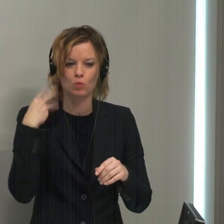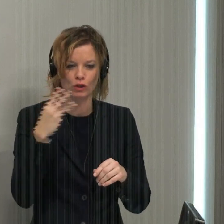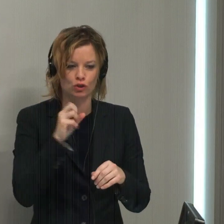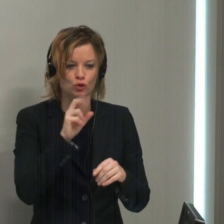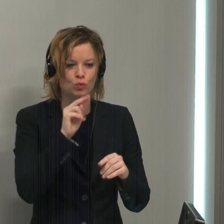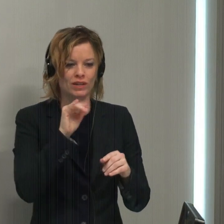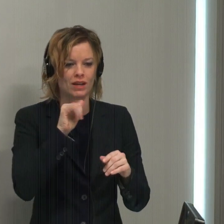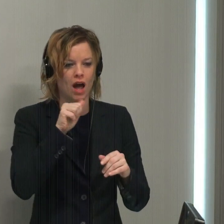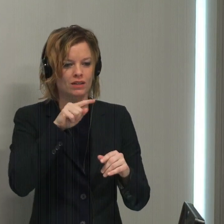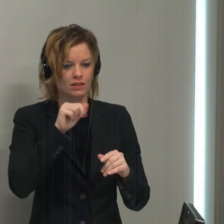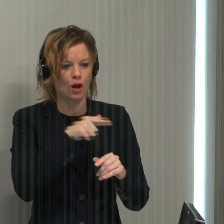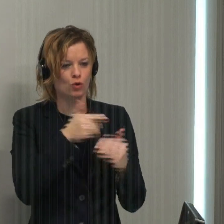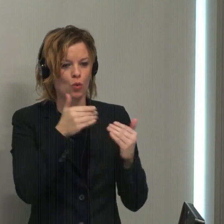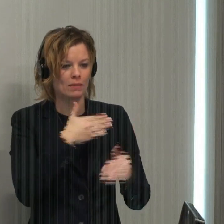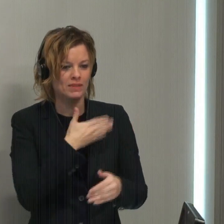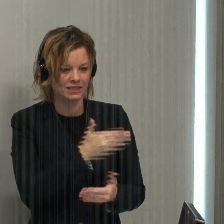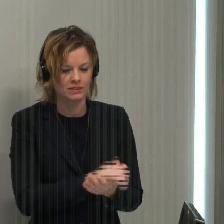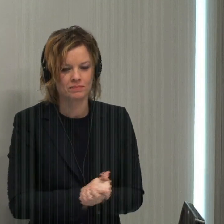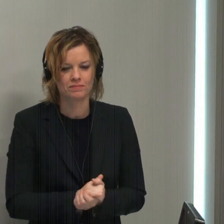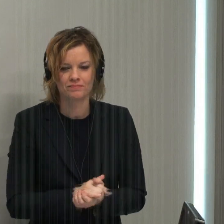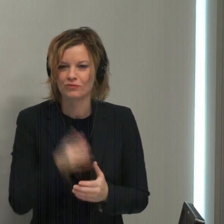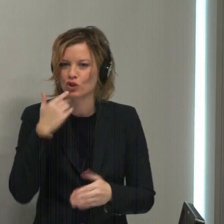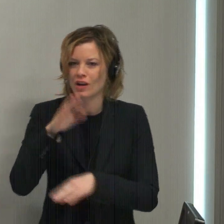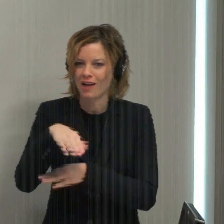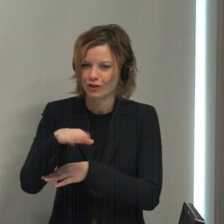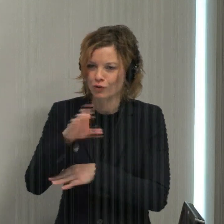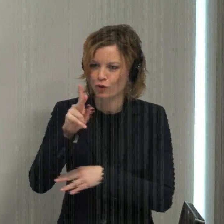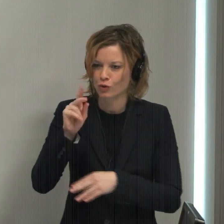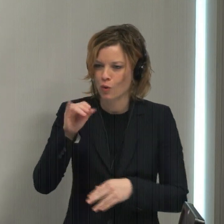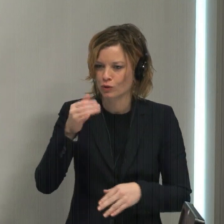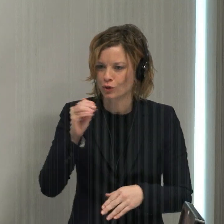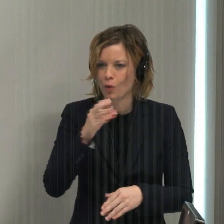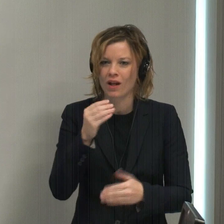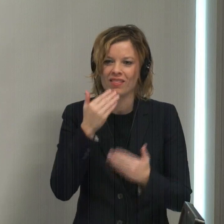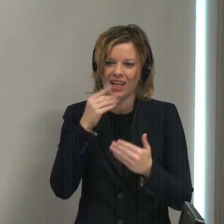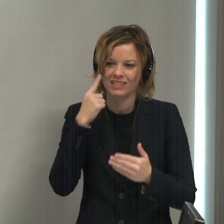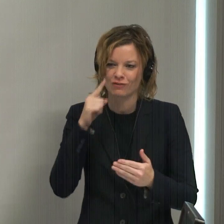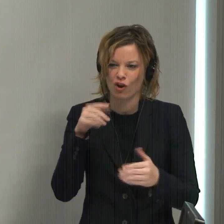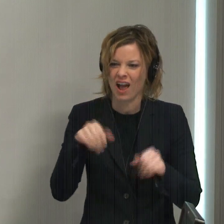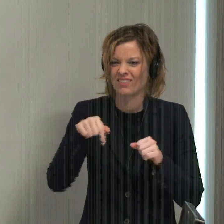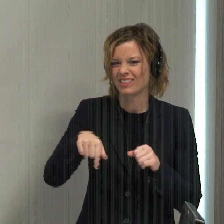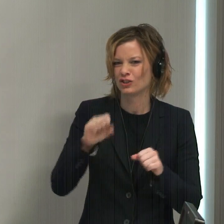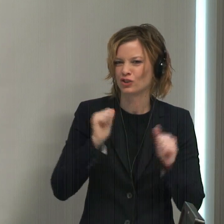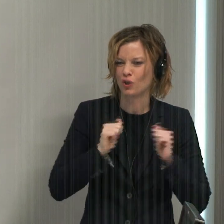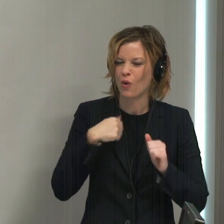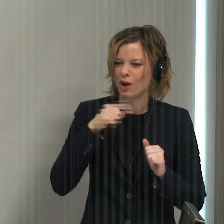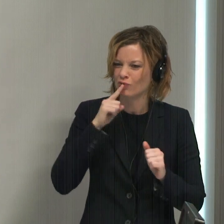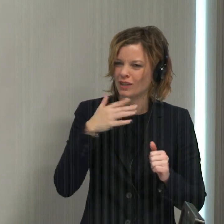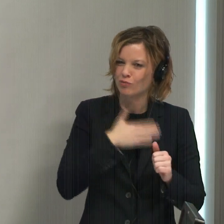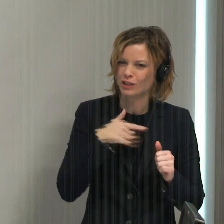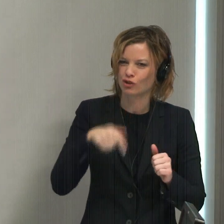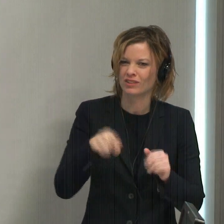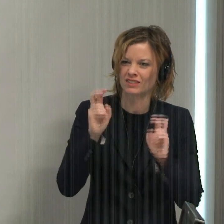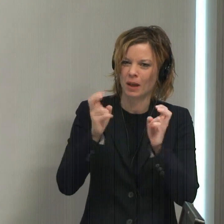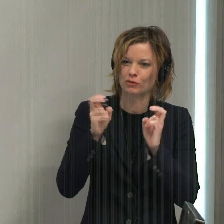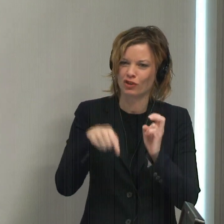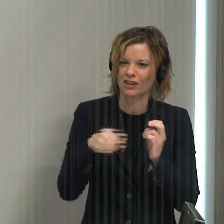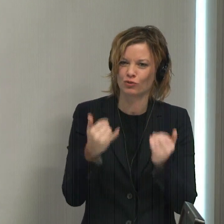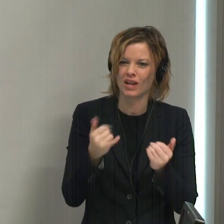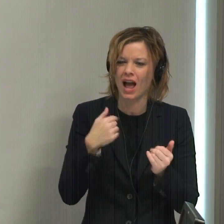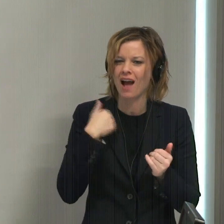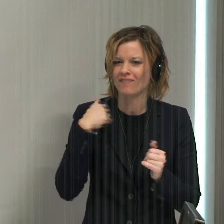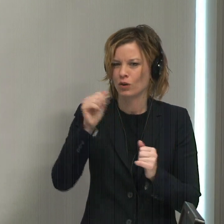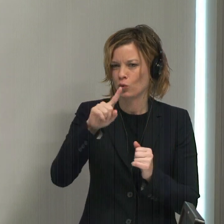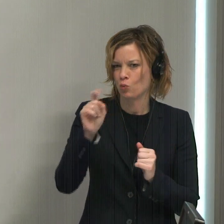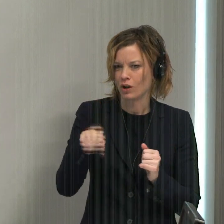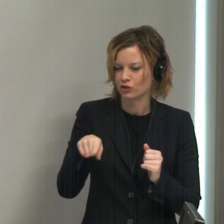you're on the air. Go ahead, please. Good afternoon, Kojo, and thanks for having this show. I really appreciate the subject matter today. I had a